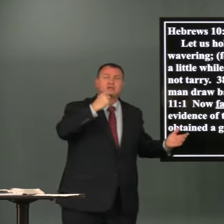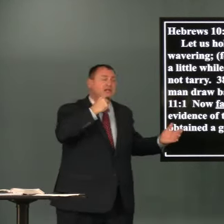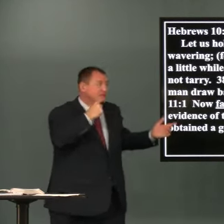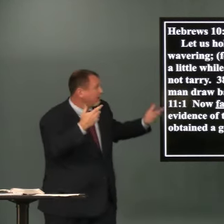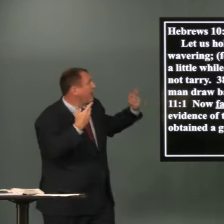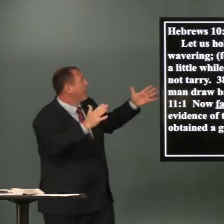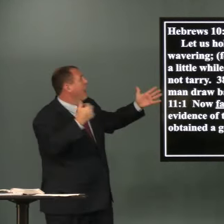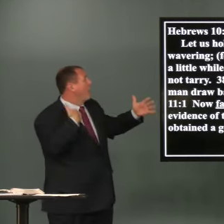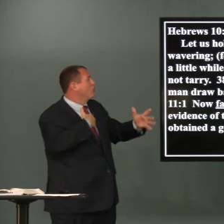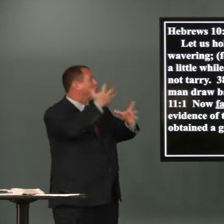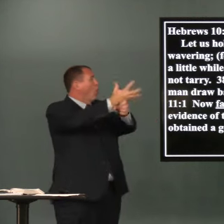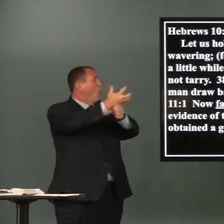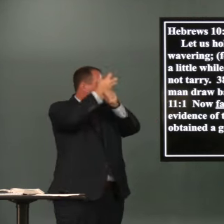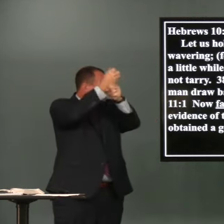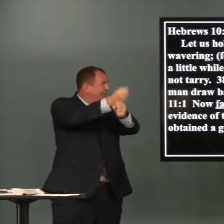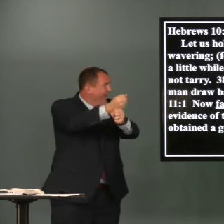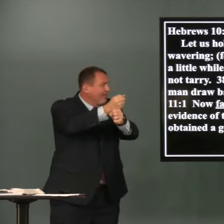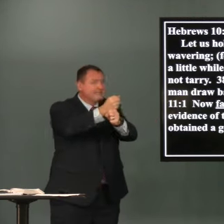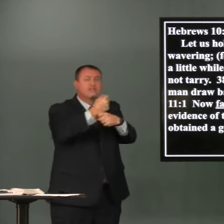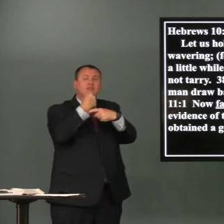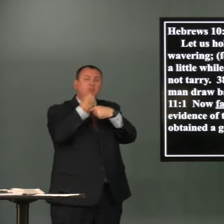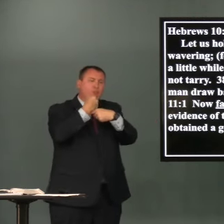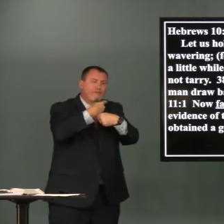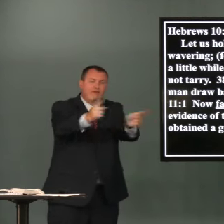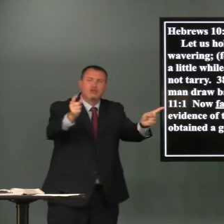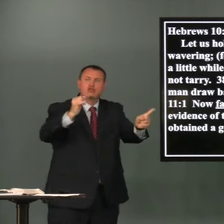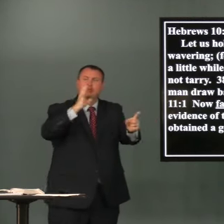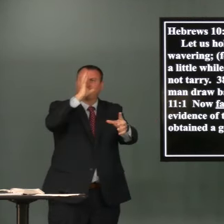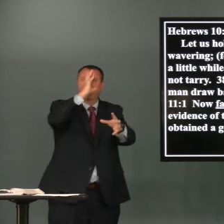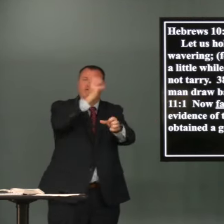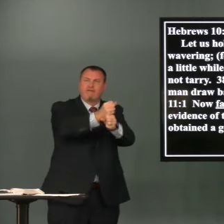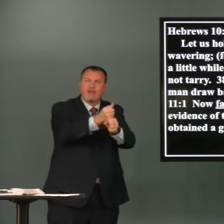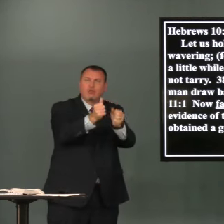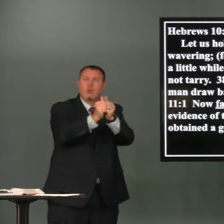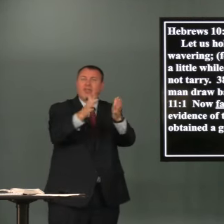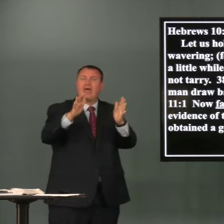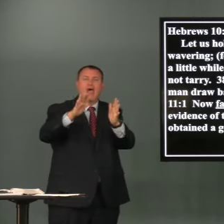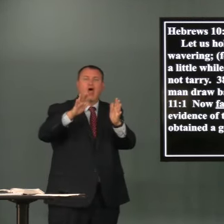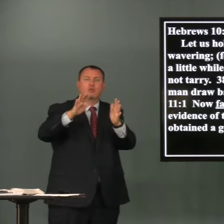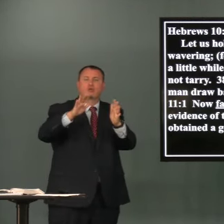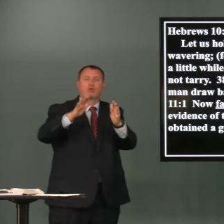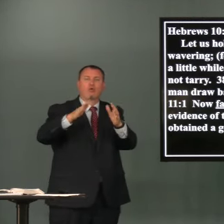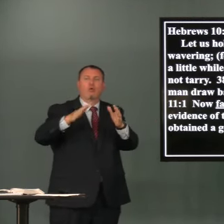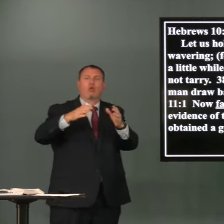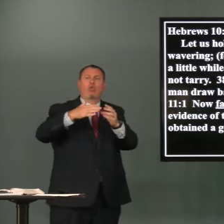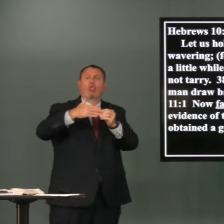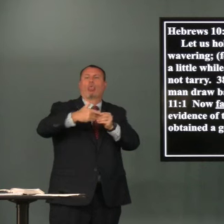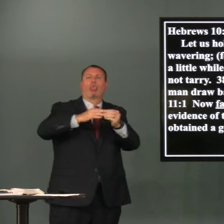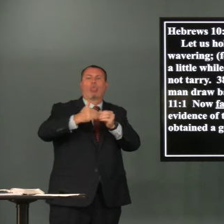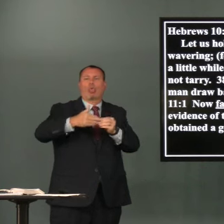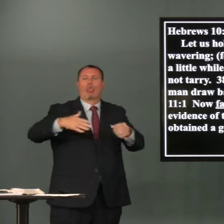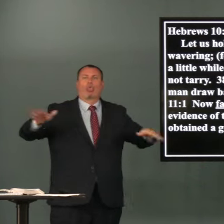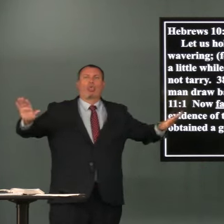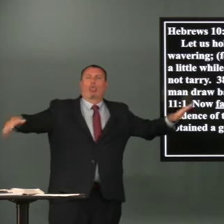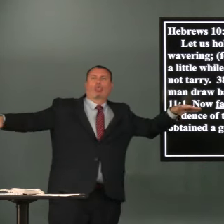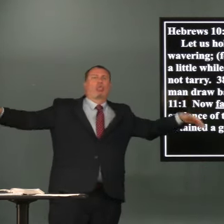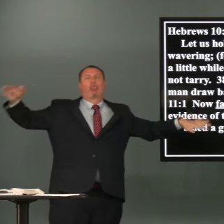Hebrews says let us hold fast the profession of our faith without wavering